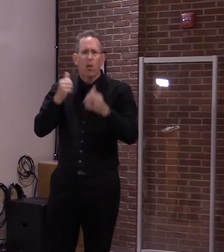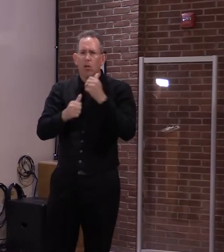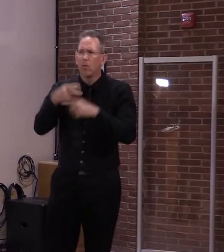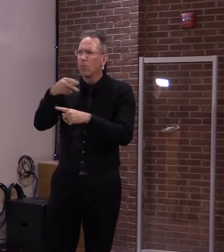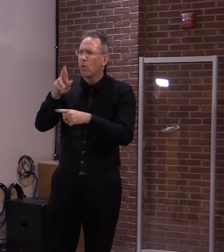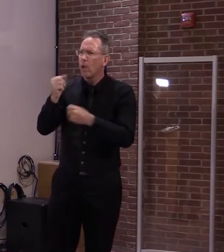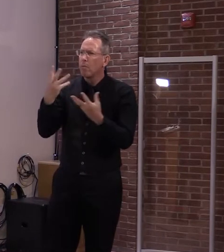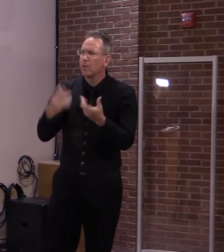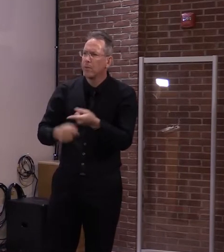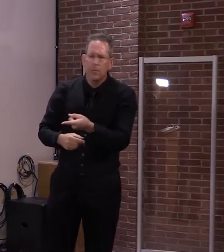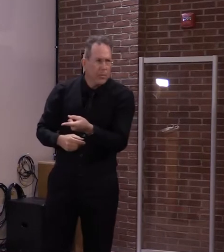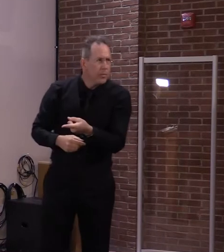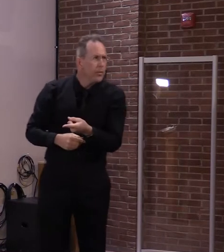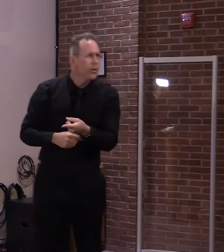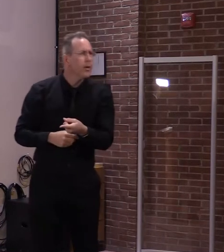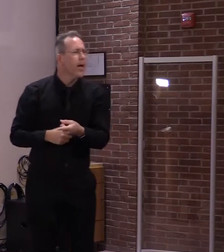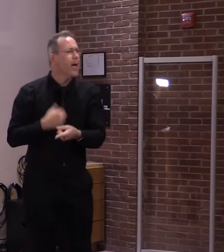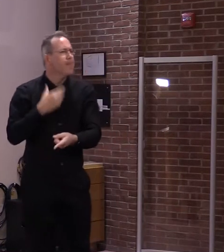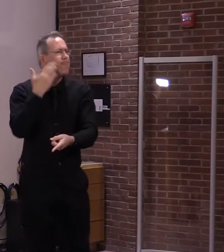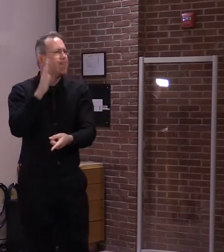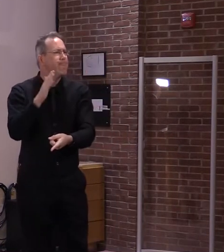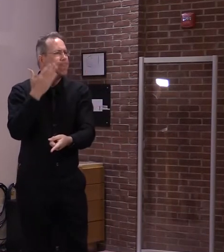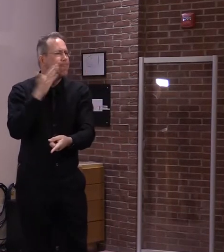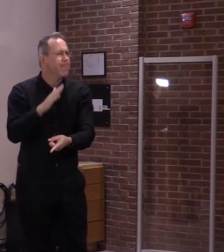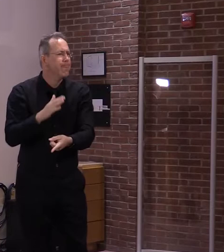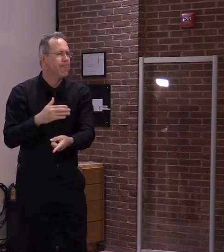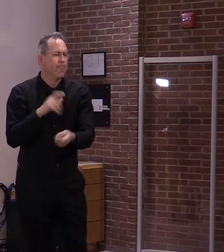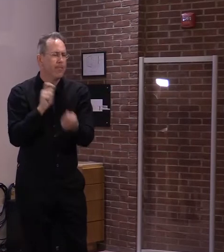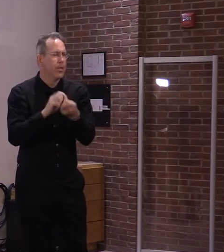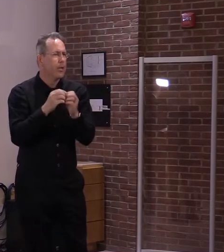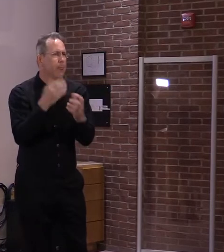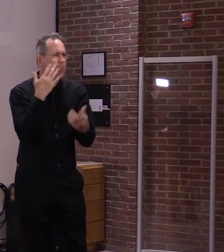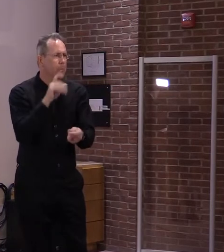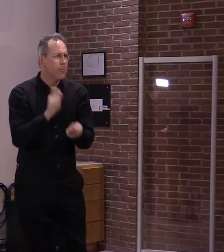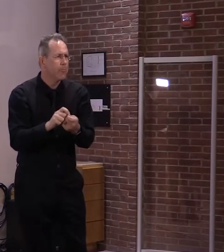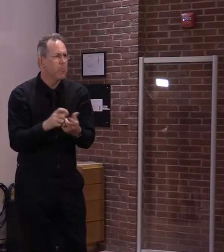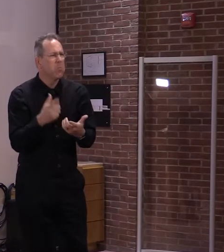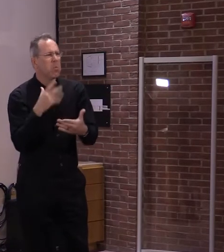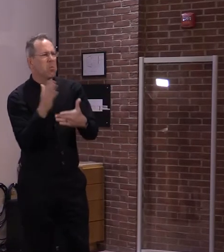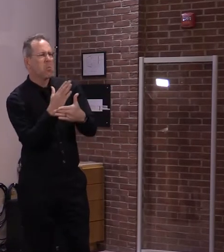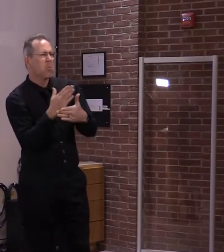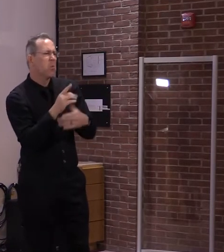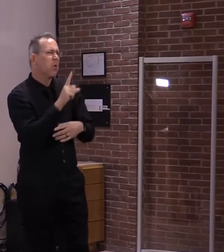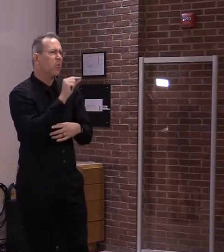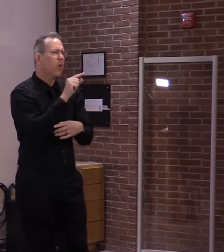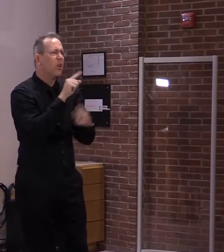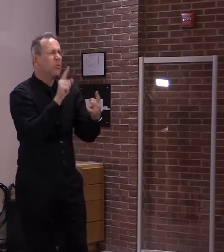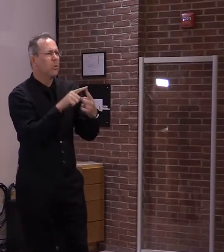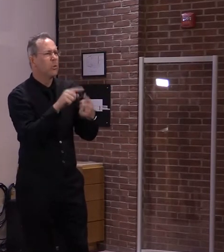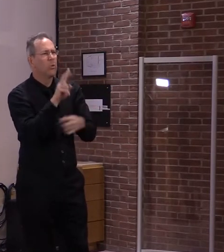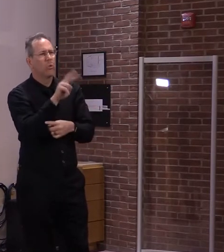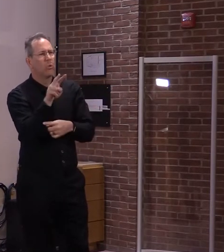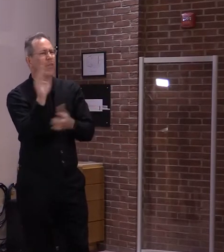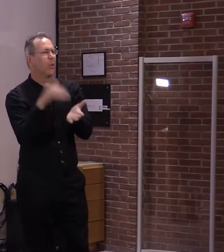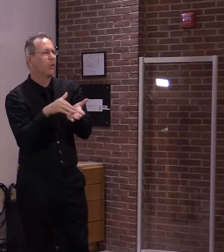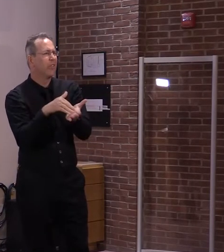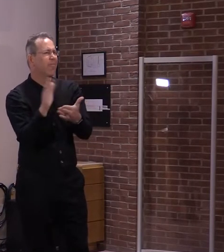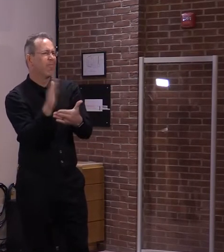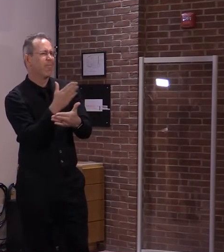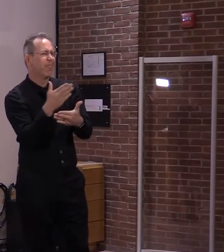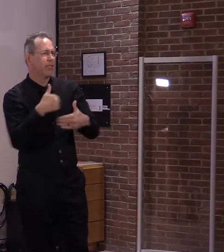numbers from the system, but there are roughly somewhere between 20 and 22,000 individuals that are collecting